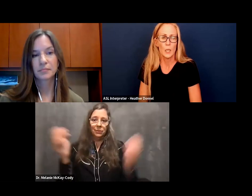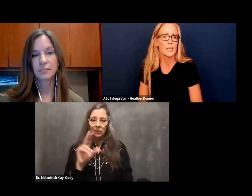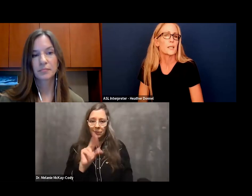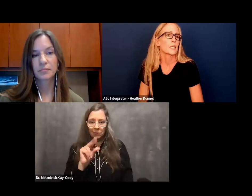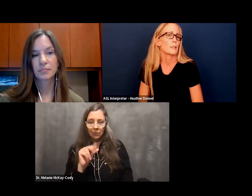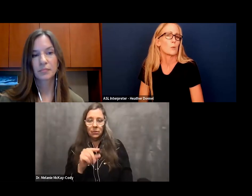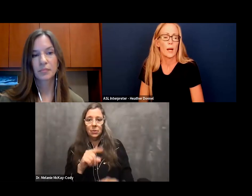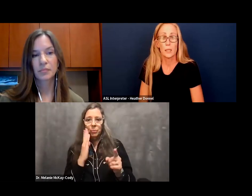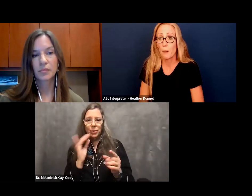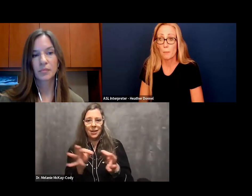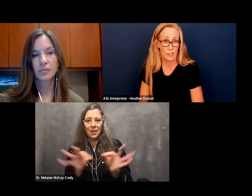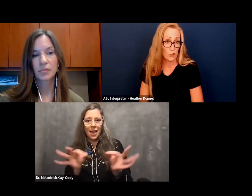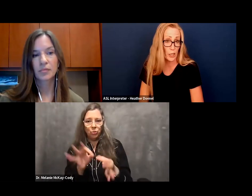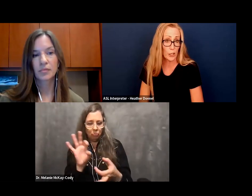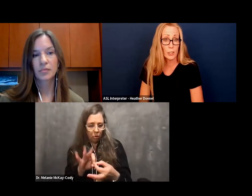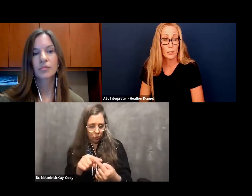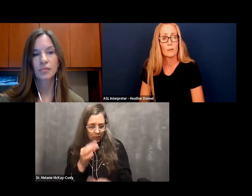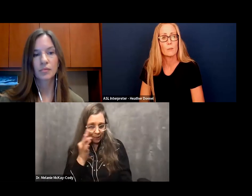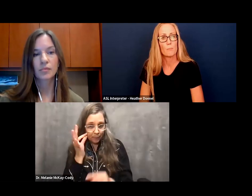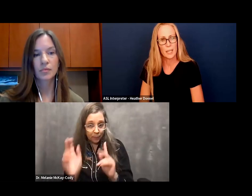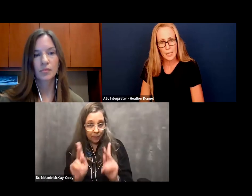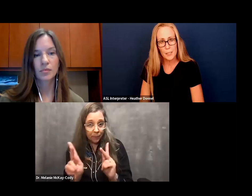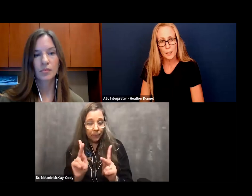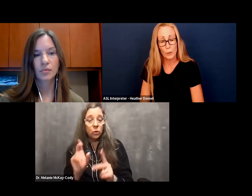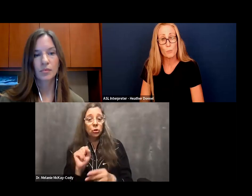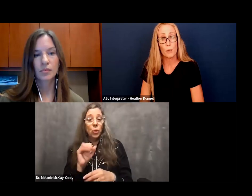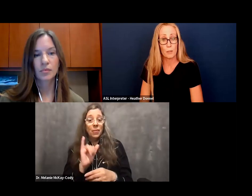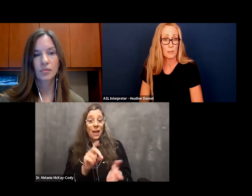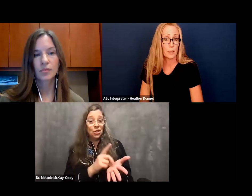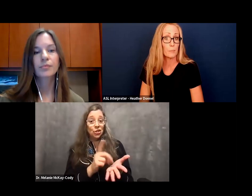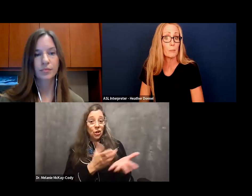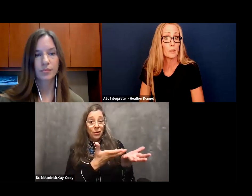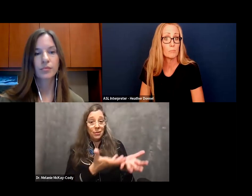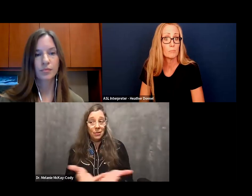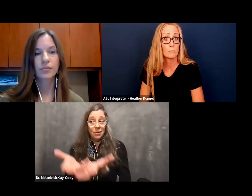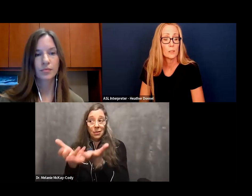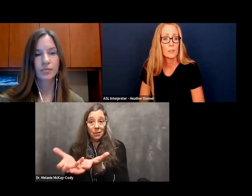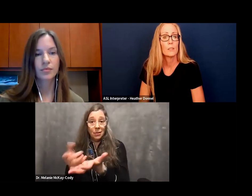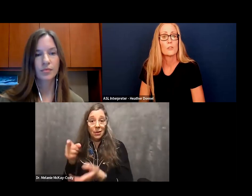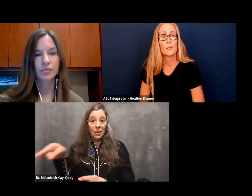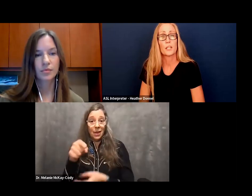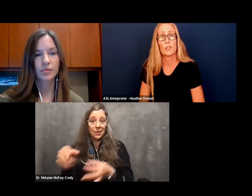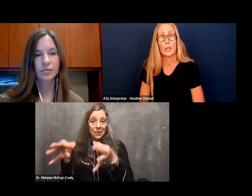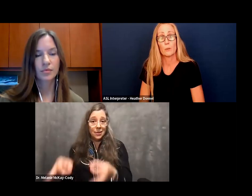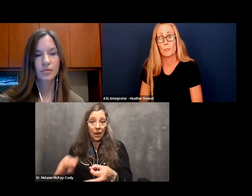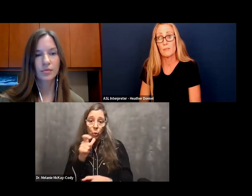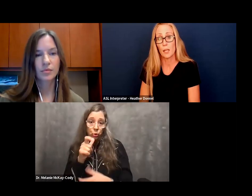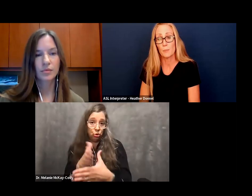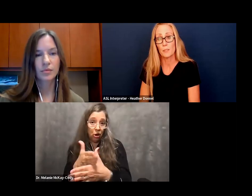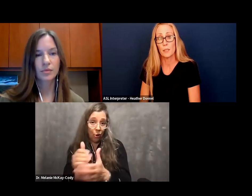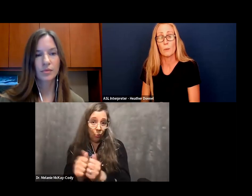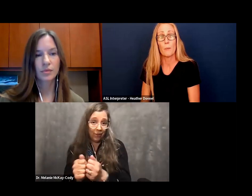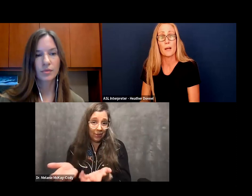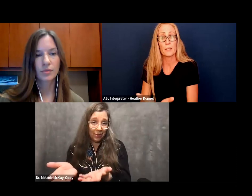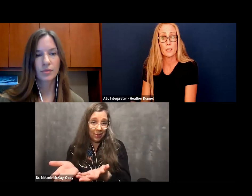going to be widely publicly shared because the language belongs to the native people. So the dictionary will be